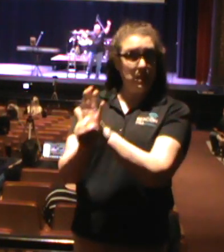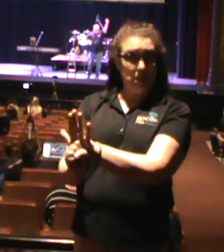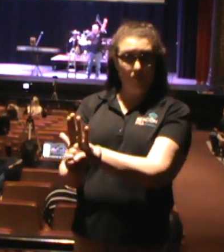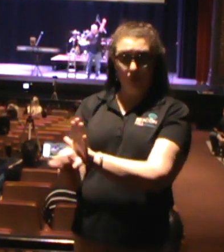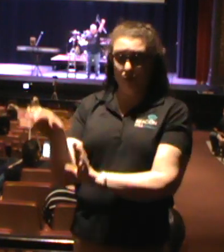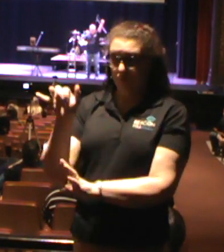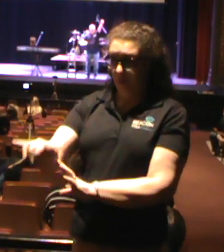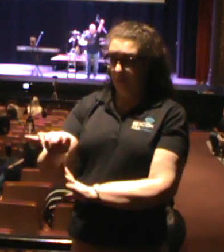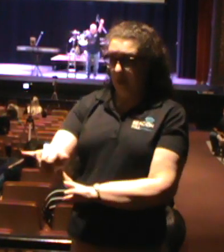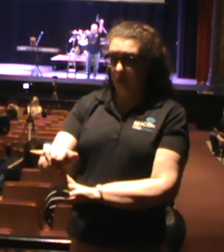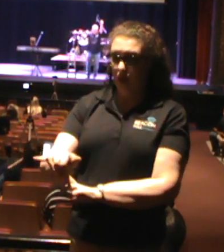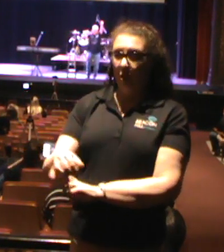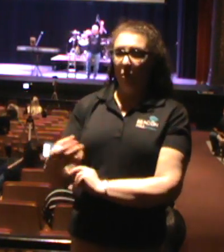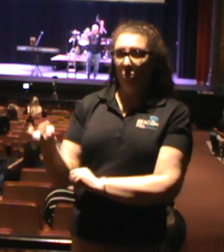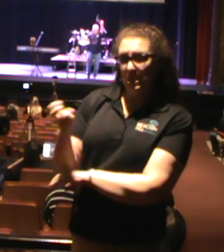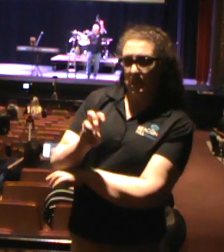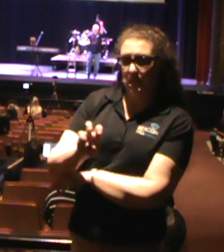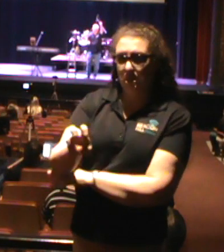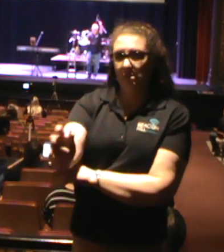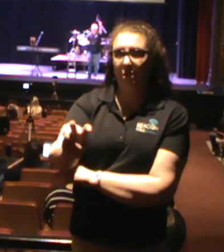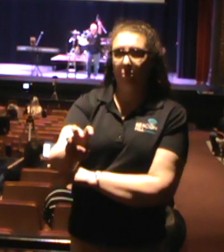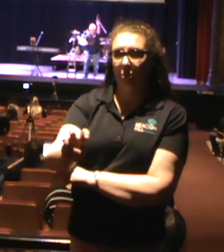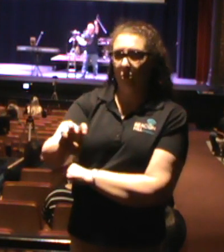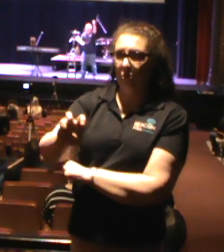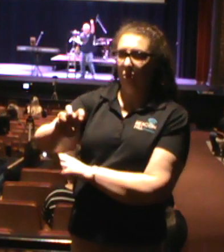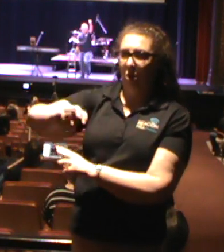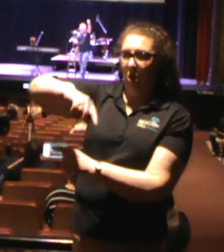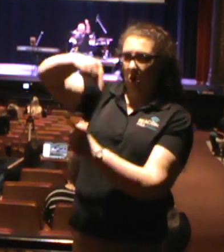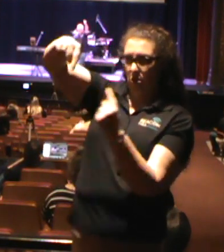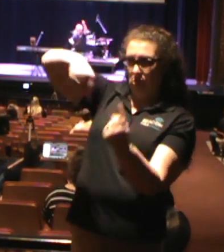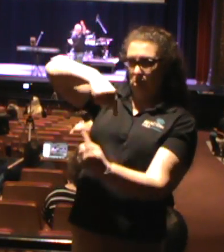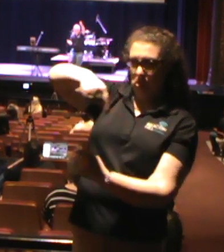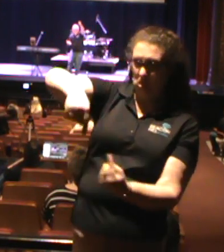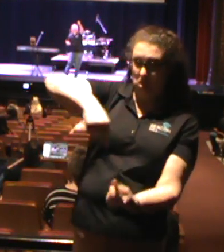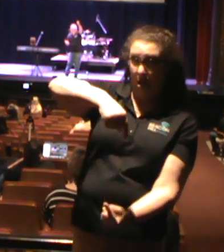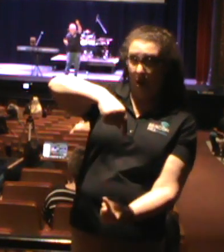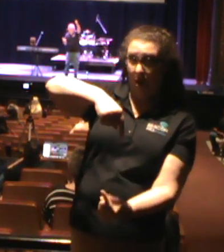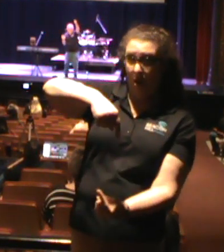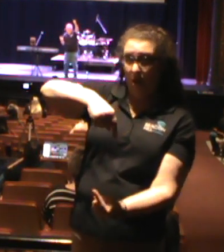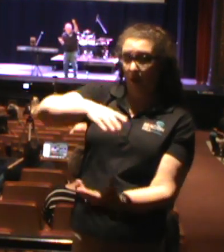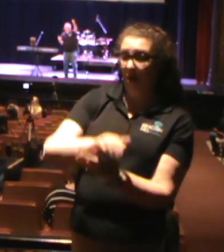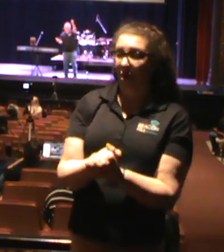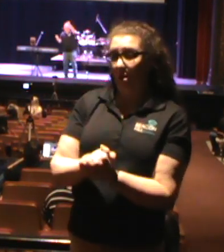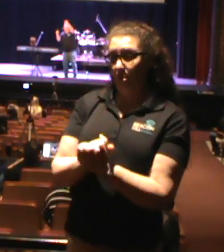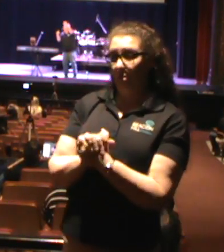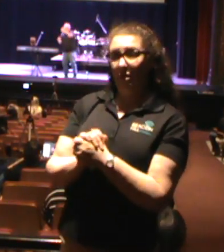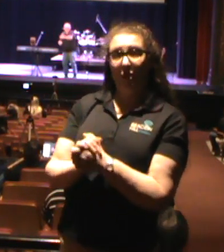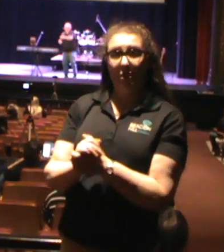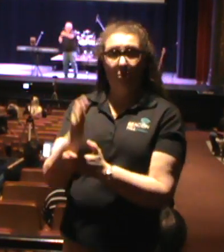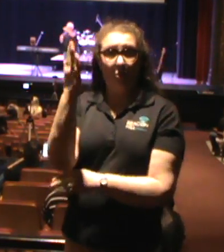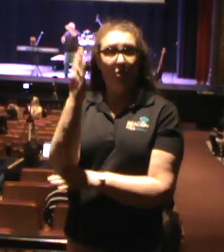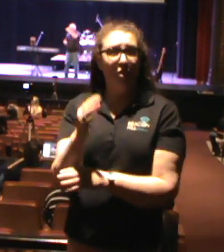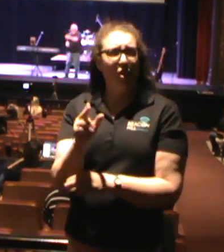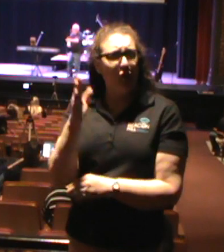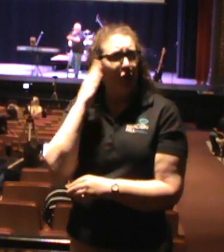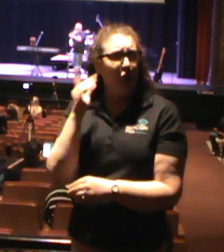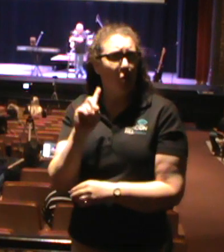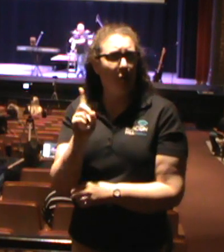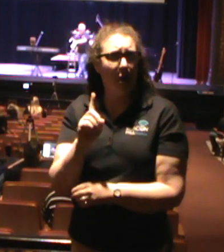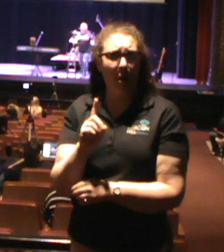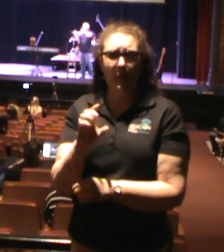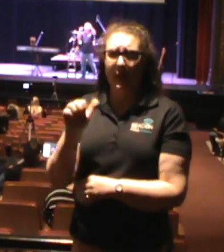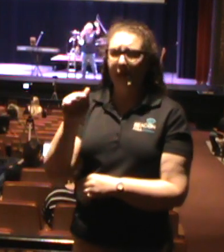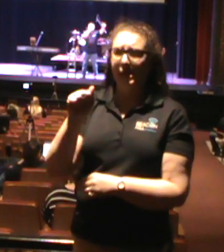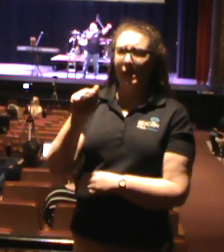was a serpent entwined on a pole. You ever know where that came from? You ever wonder where the ambulance sign